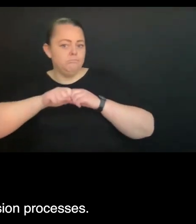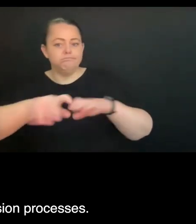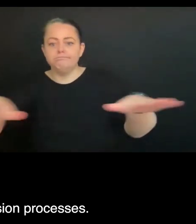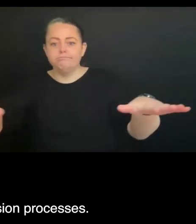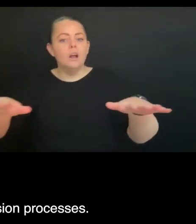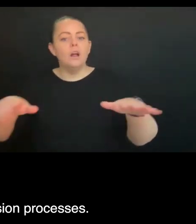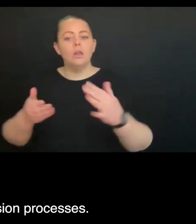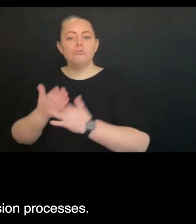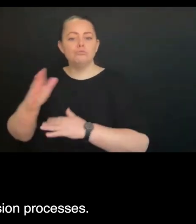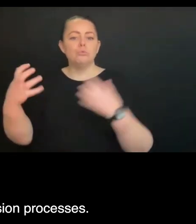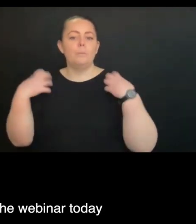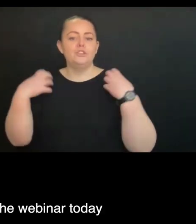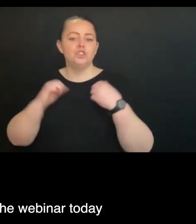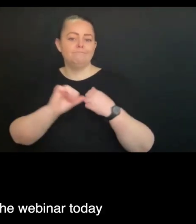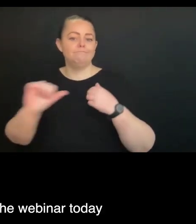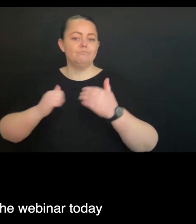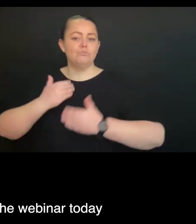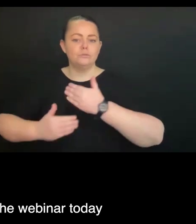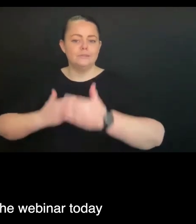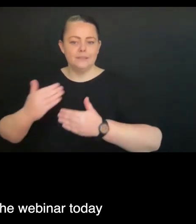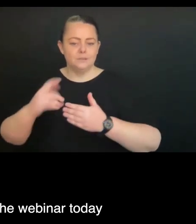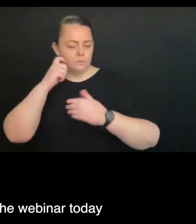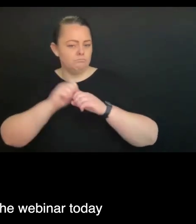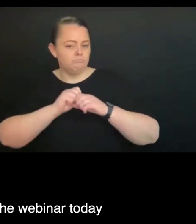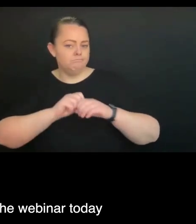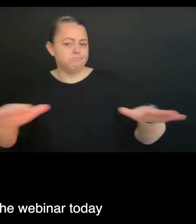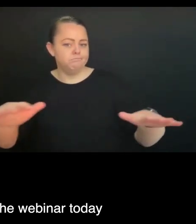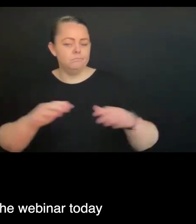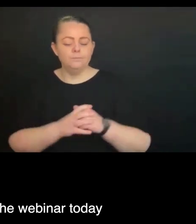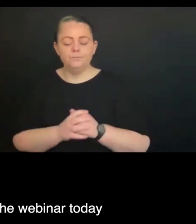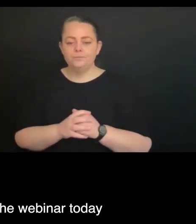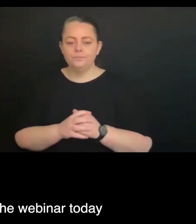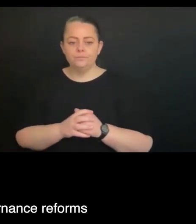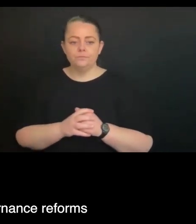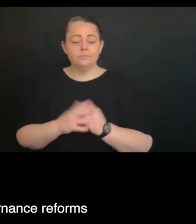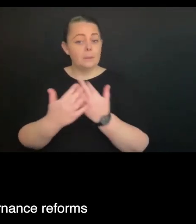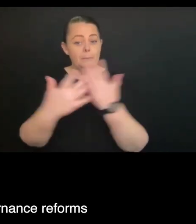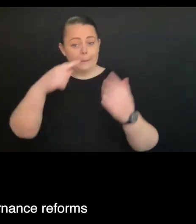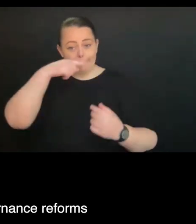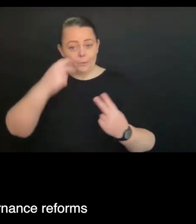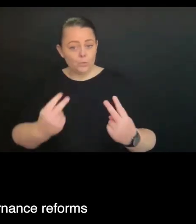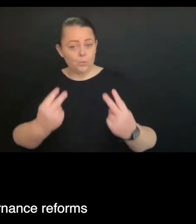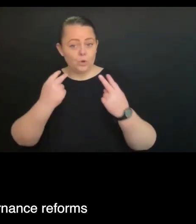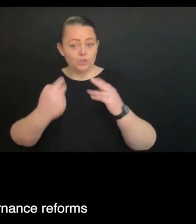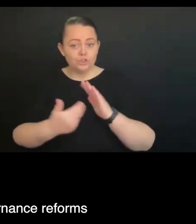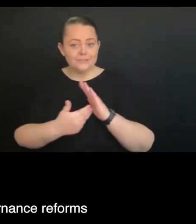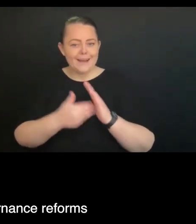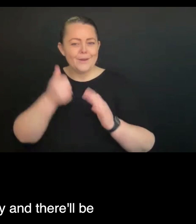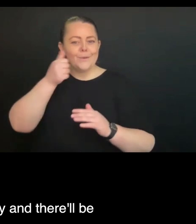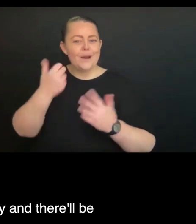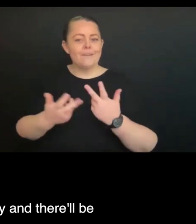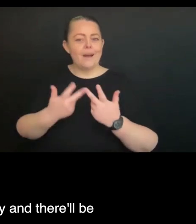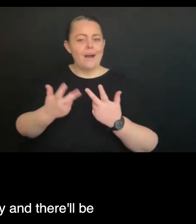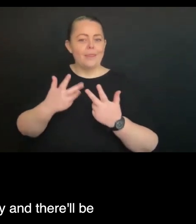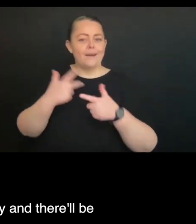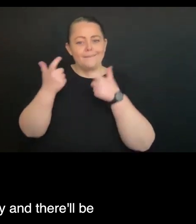the commission processors. There is also, as many people on the webinar today would be aware, there's the other governance reforms